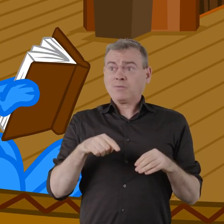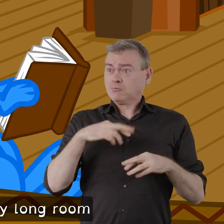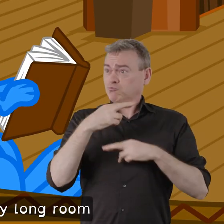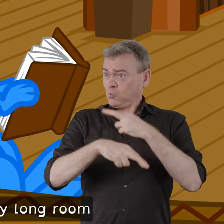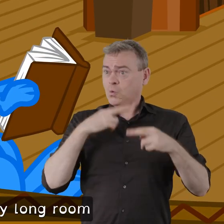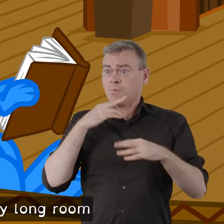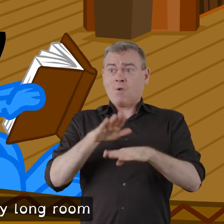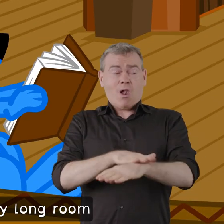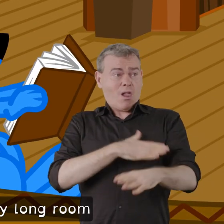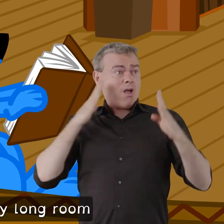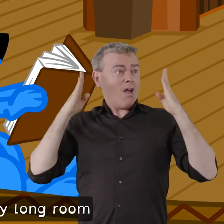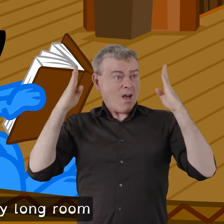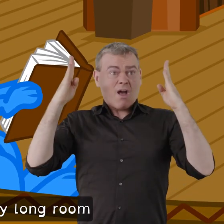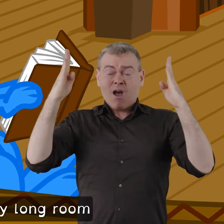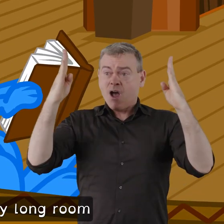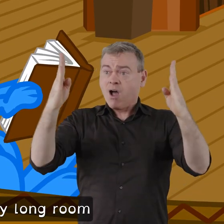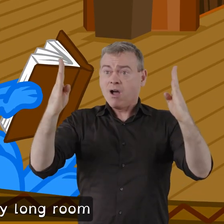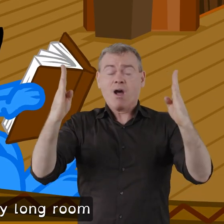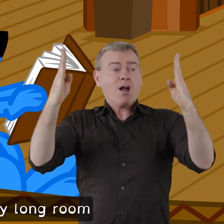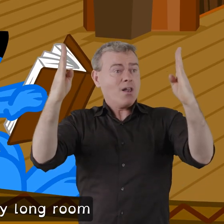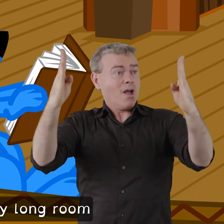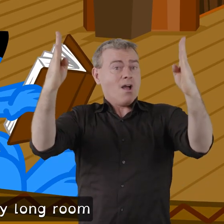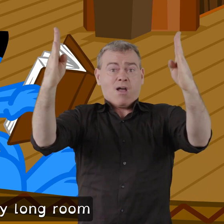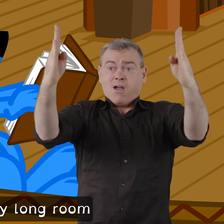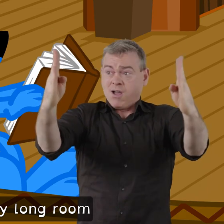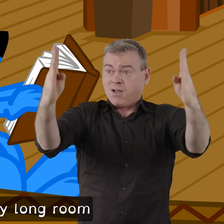it's a very very very long room